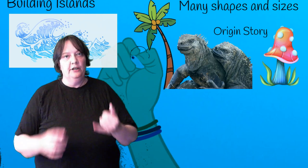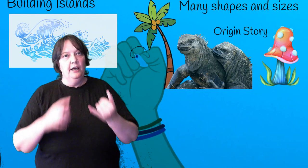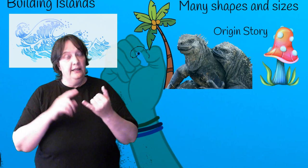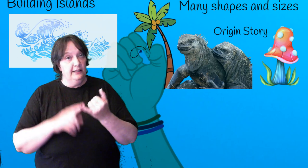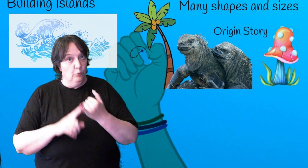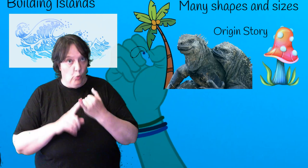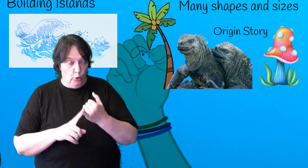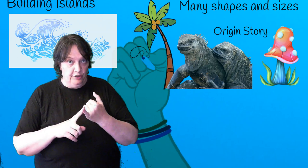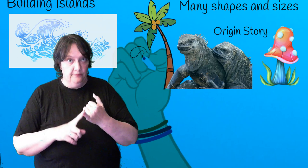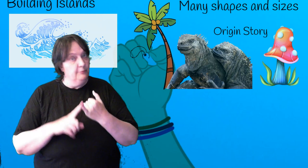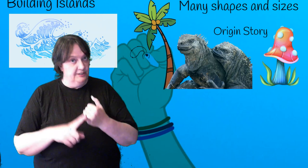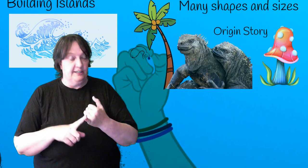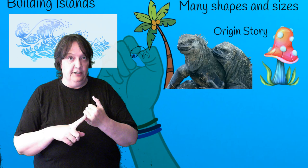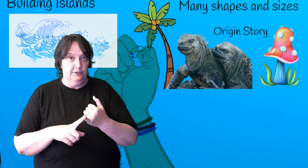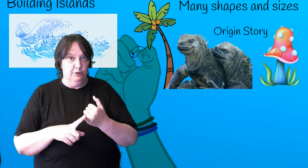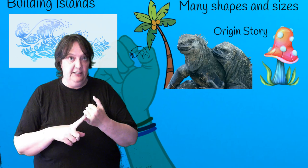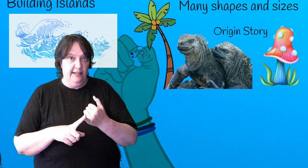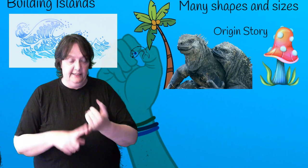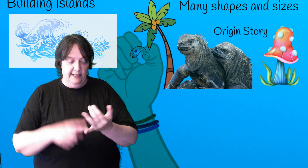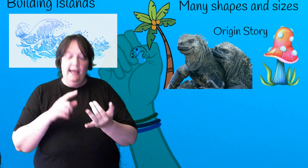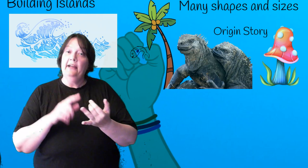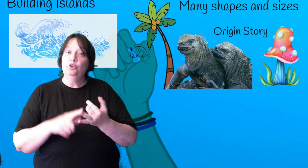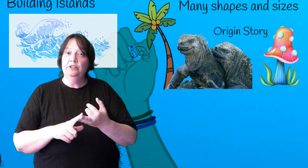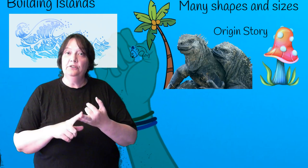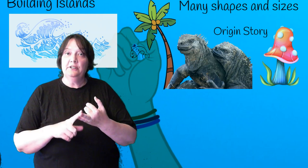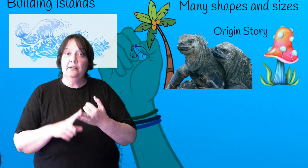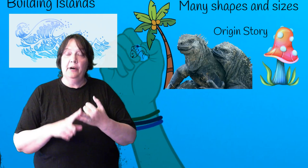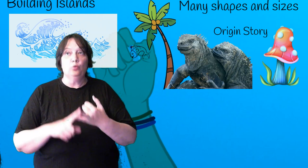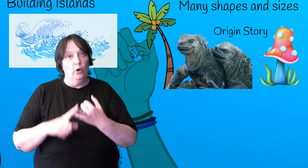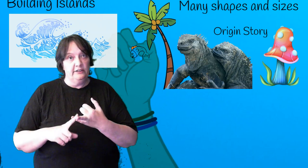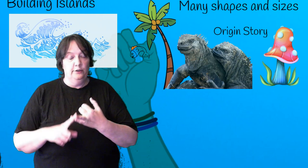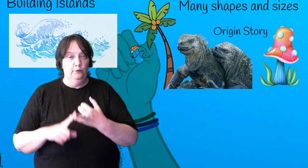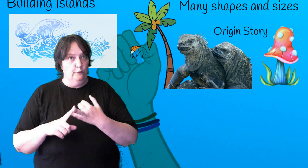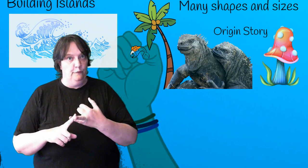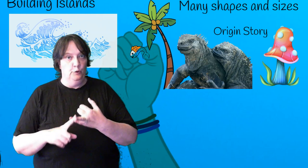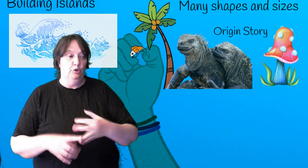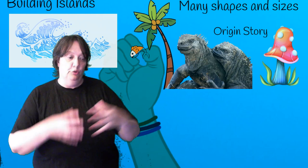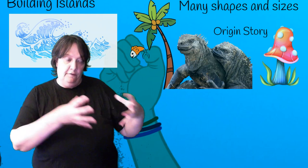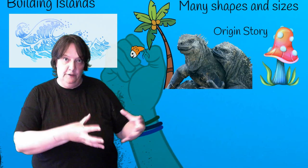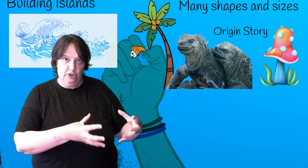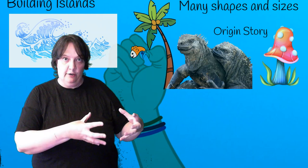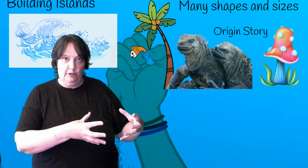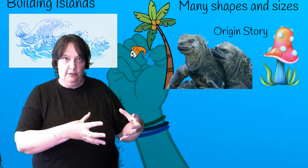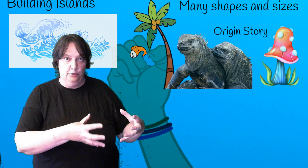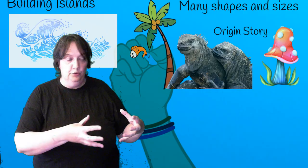water because they're going to need that and you need to think about what they do for food. Do they fish out of the lagoon?